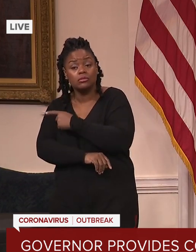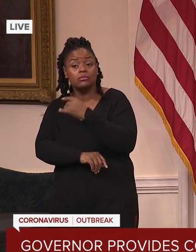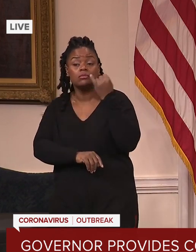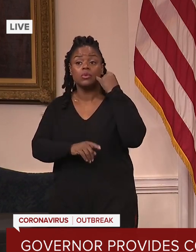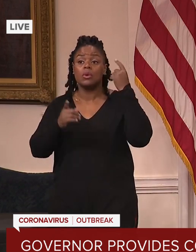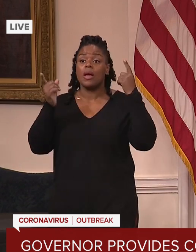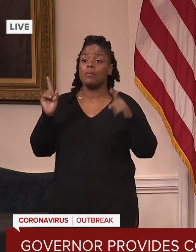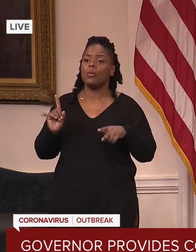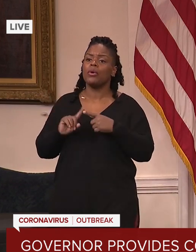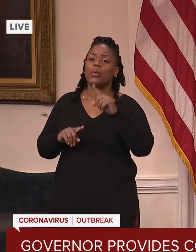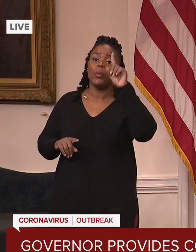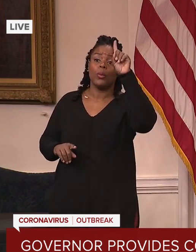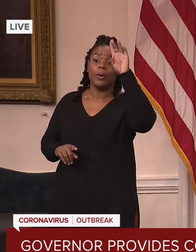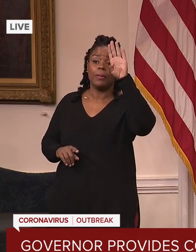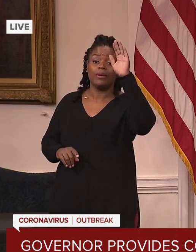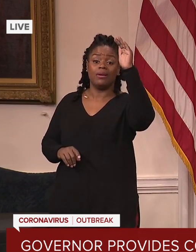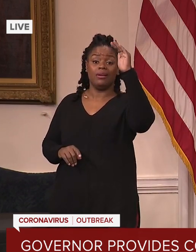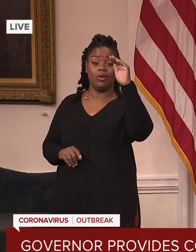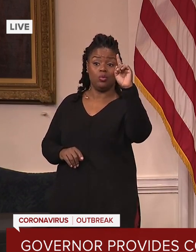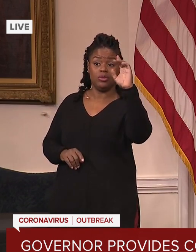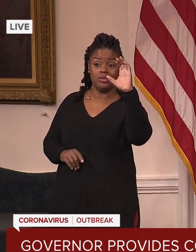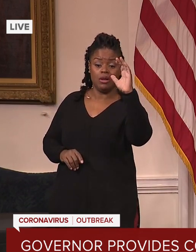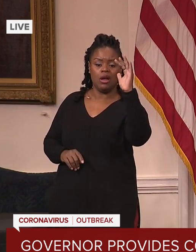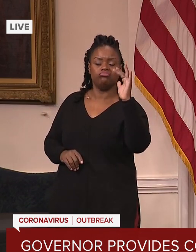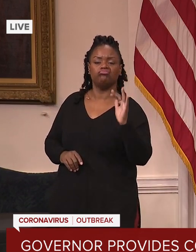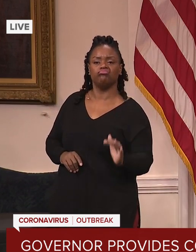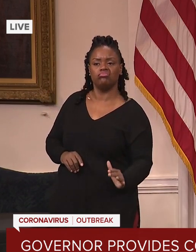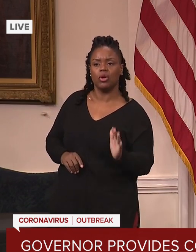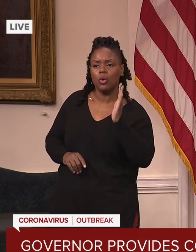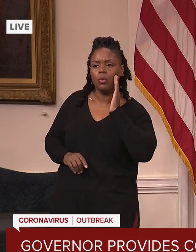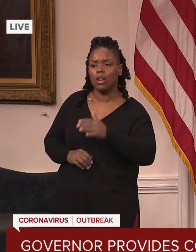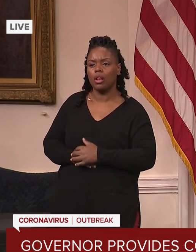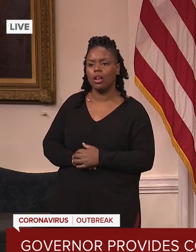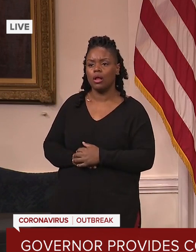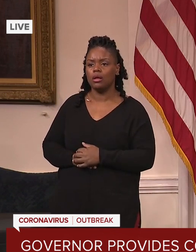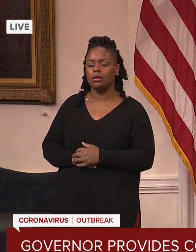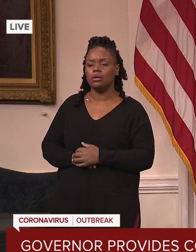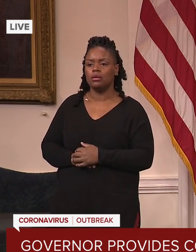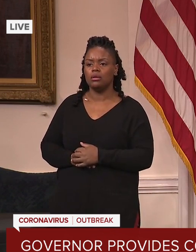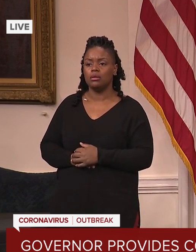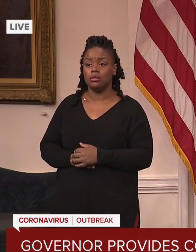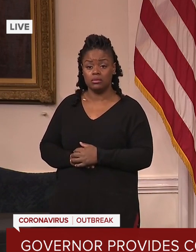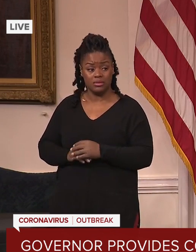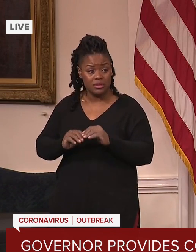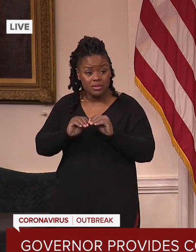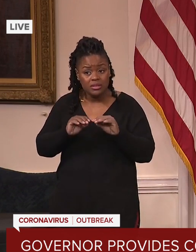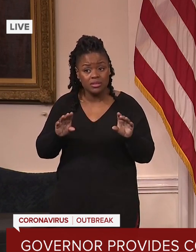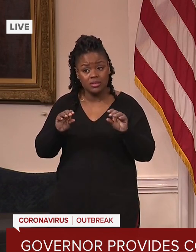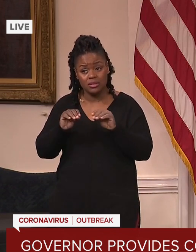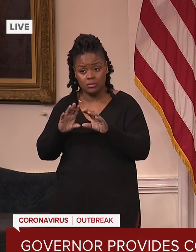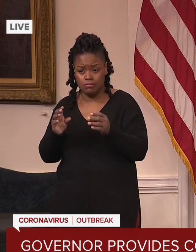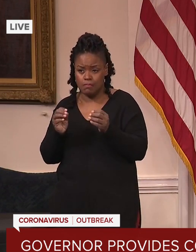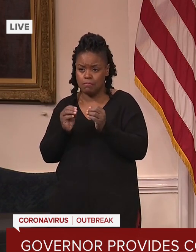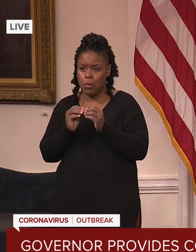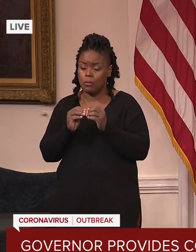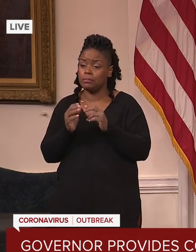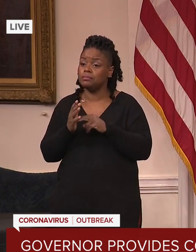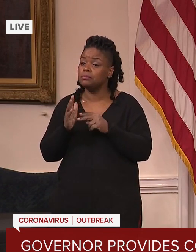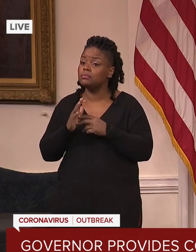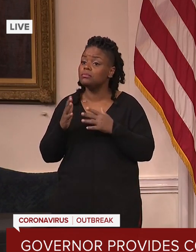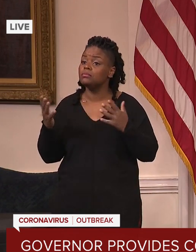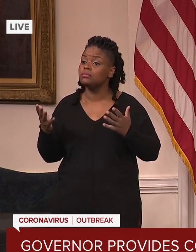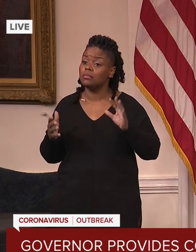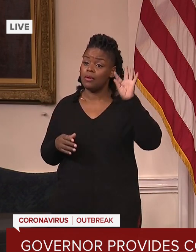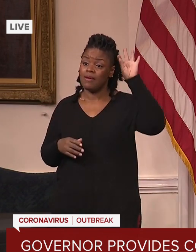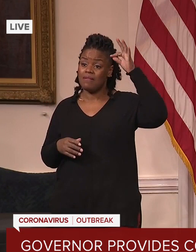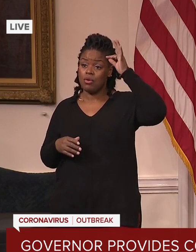we also will be expanding the number of providers who receive vaccines. So this includes federally qualified health care centers,